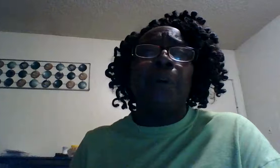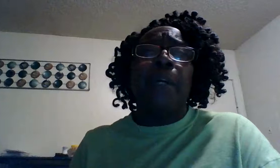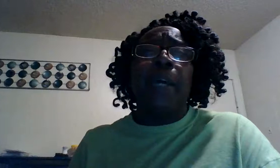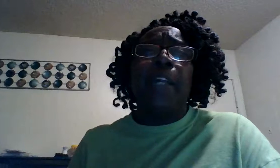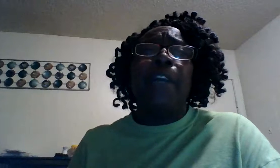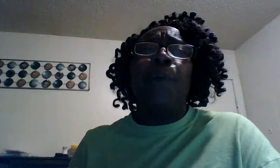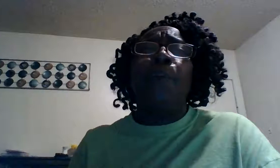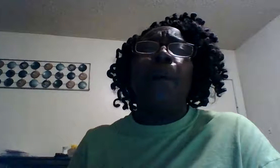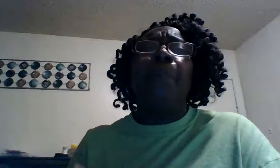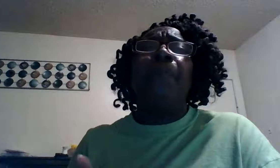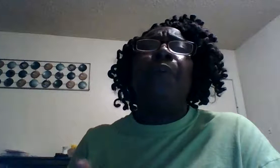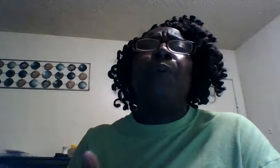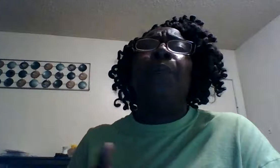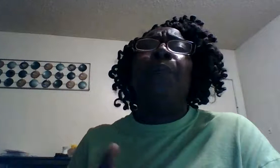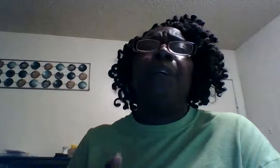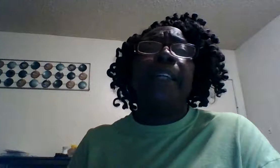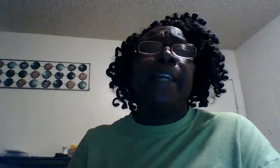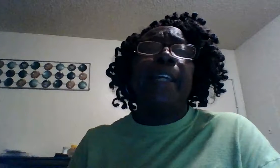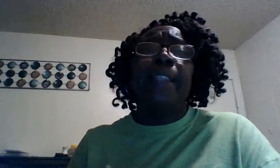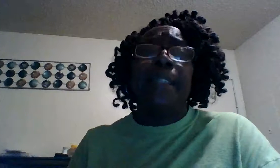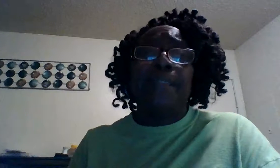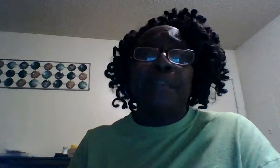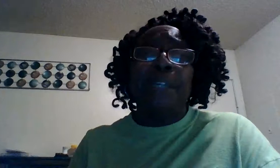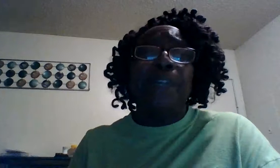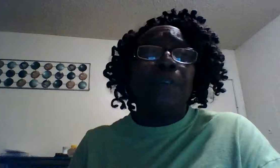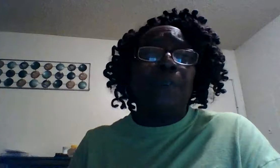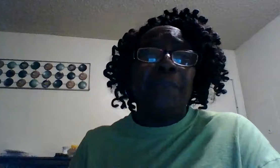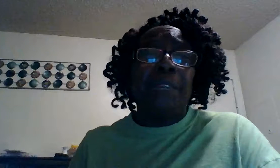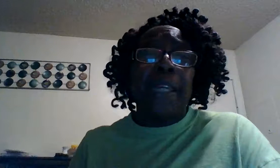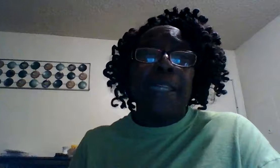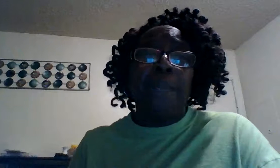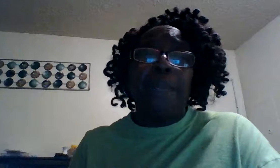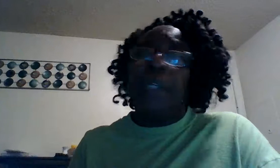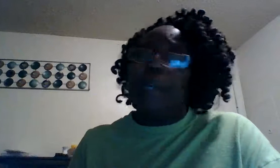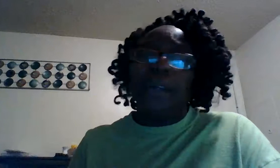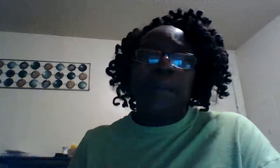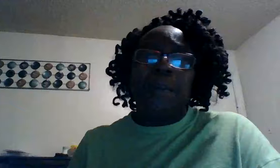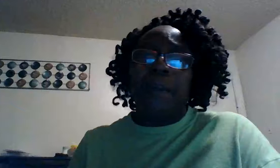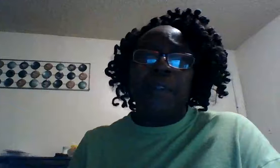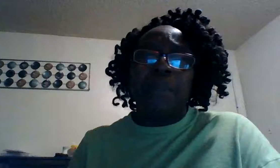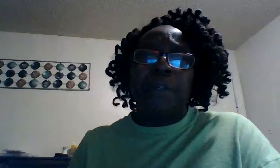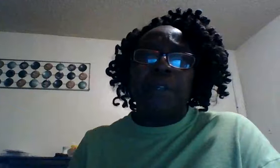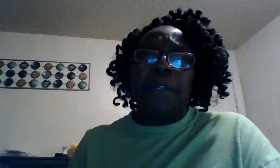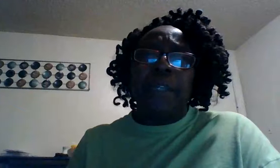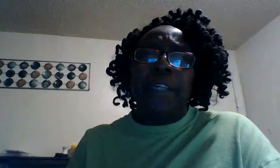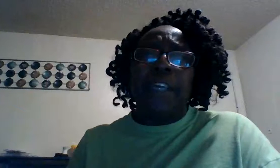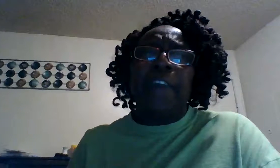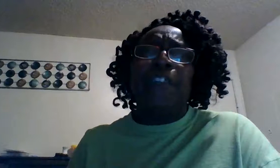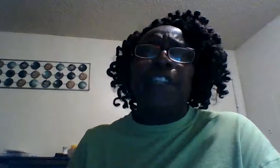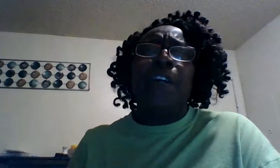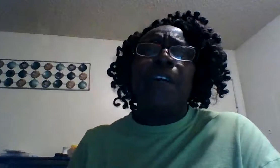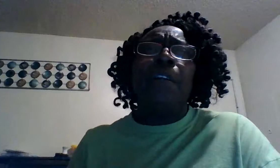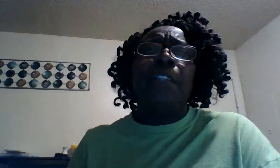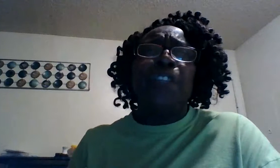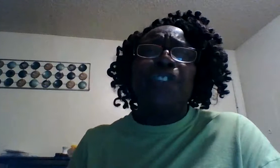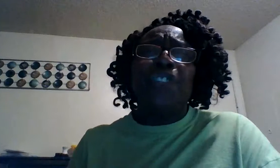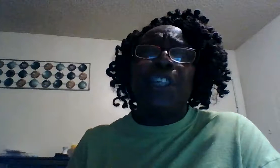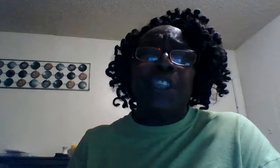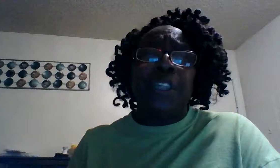and no weapon forms against this ministry from the enemy gonna prosper in every tongue they're judging